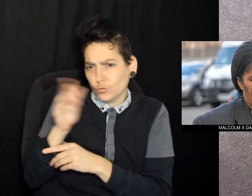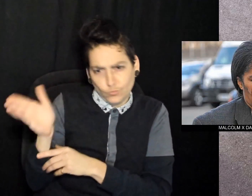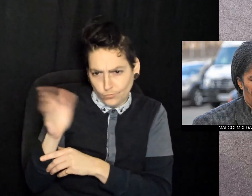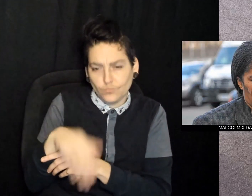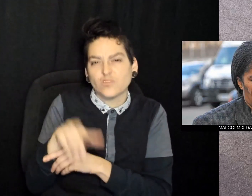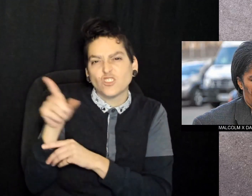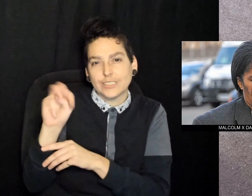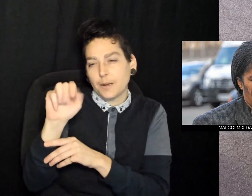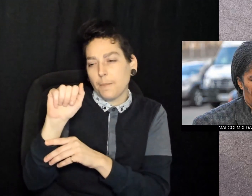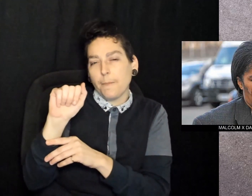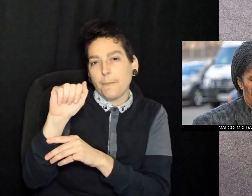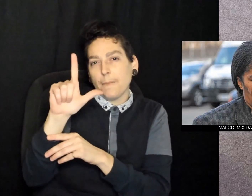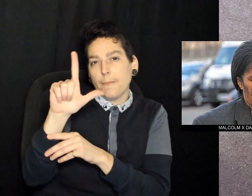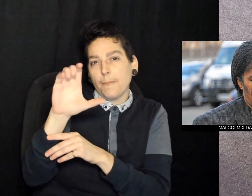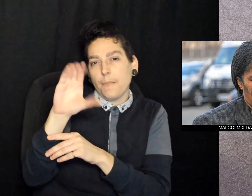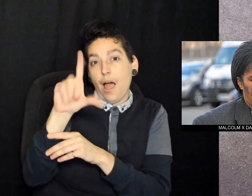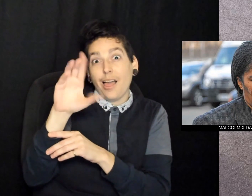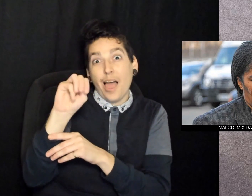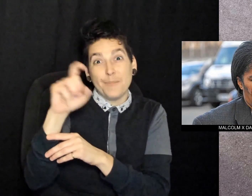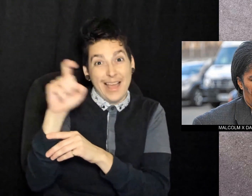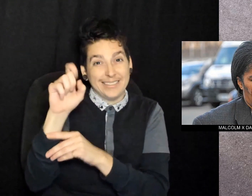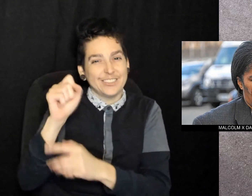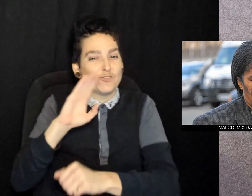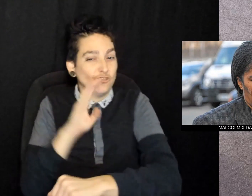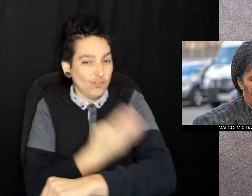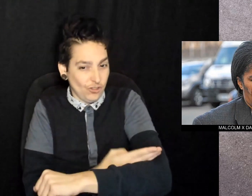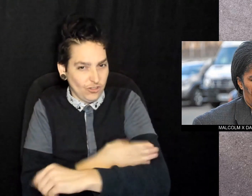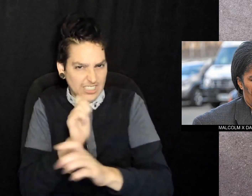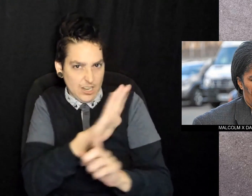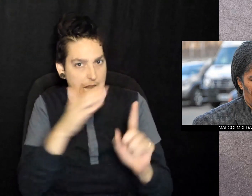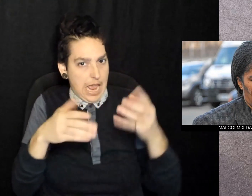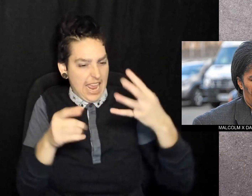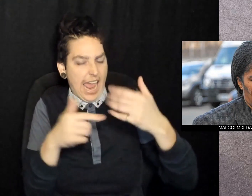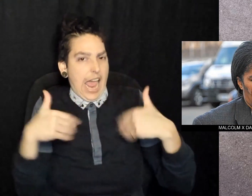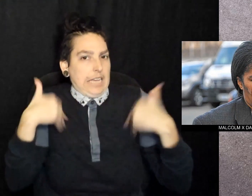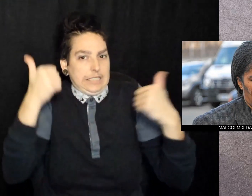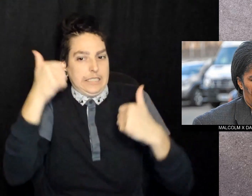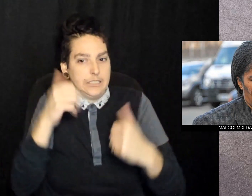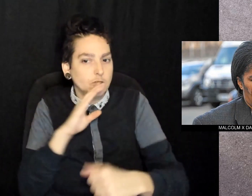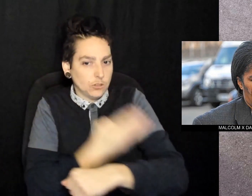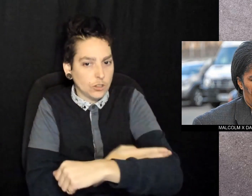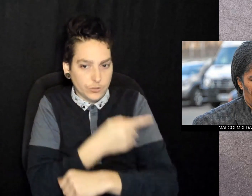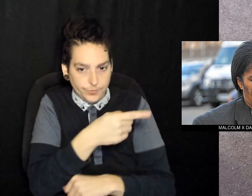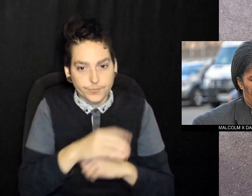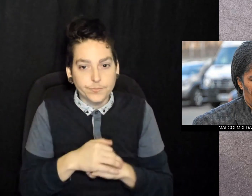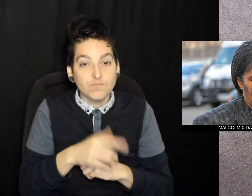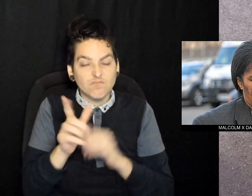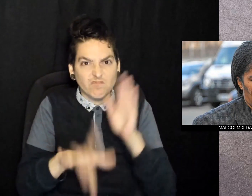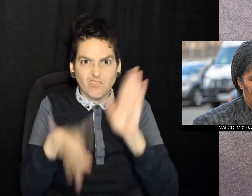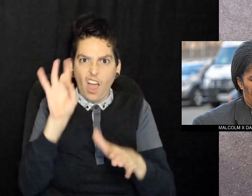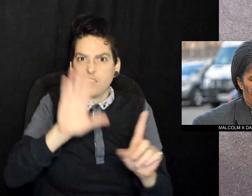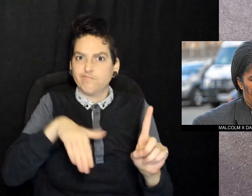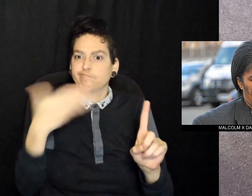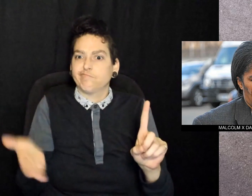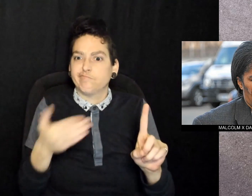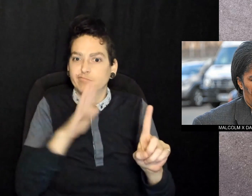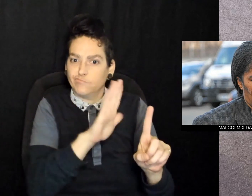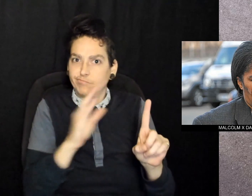Authorities in New York say 56-year-old Makila Shabazz, the youngest daughter of slain civil rights